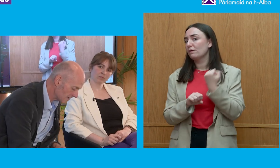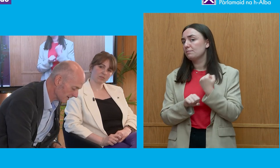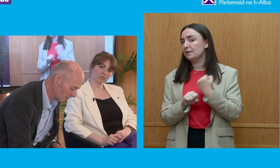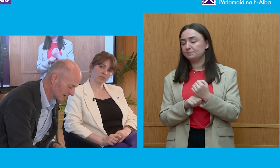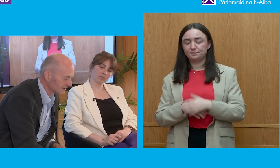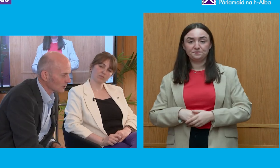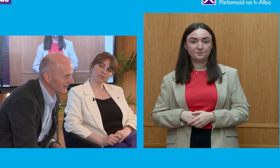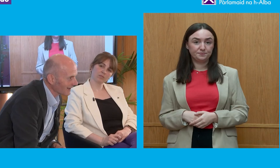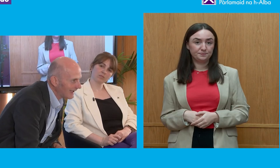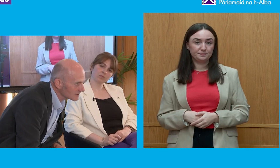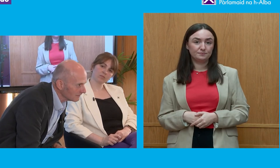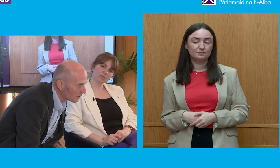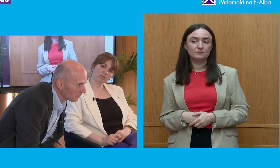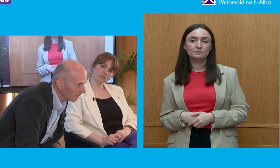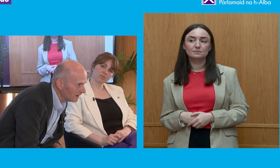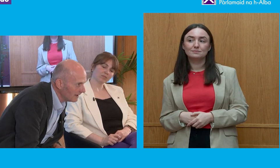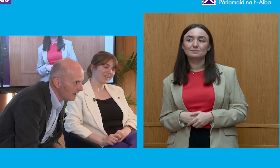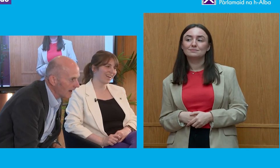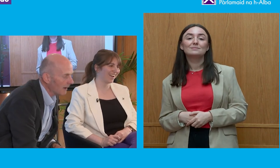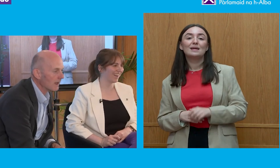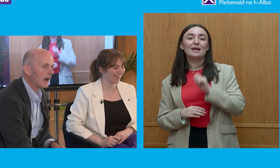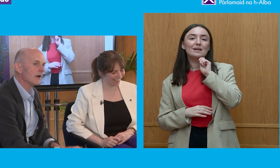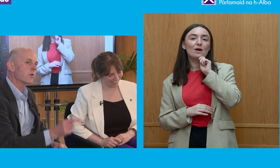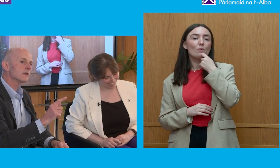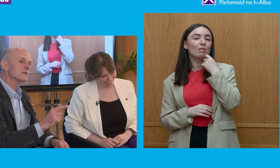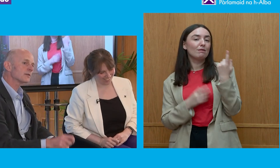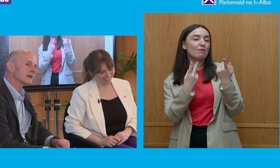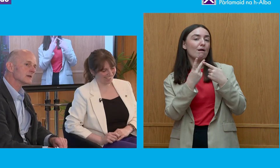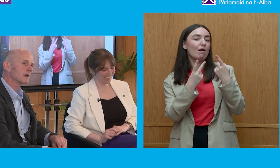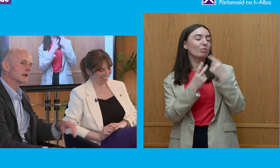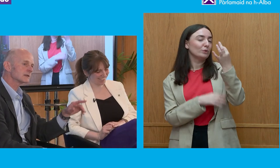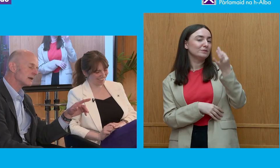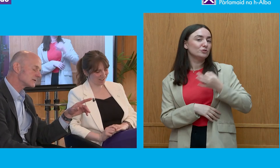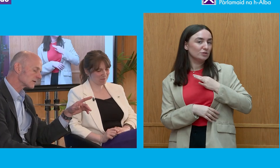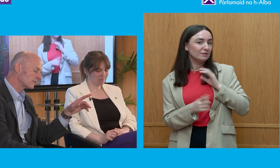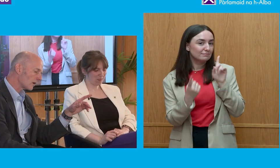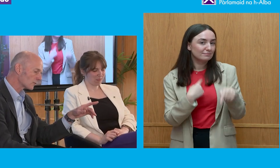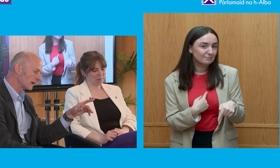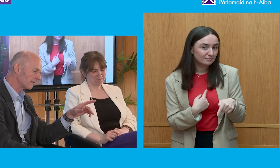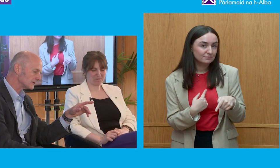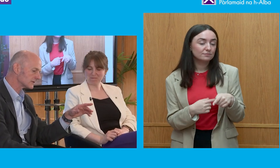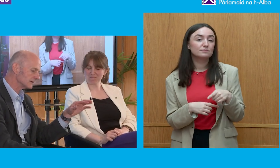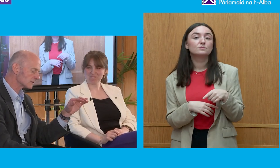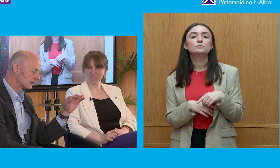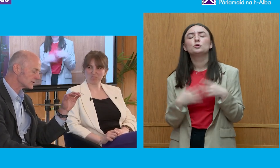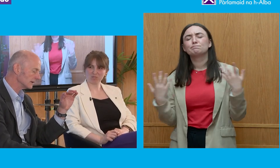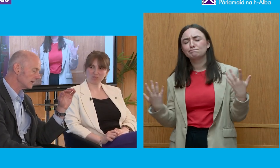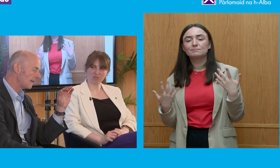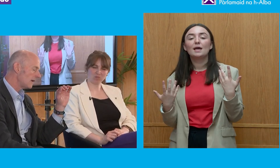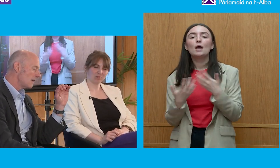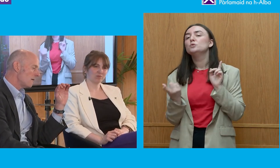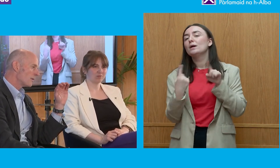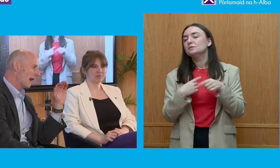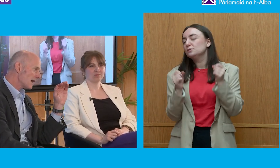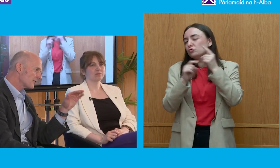well let's call it the klaxon problem one of the things a slightly sort of odd way of answering this question